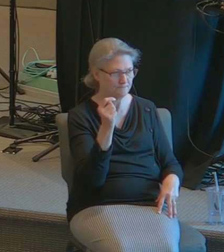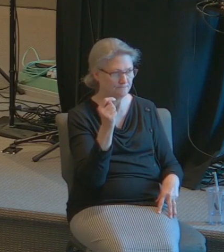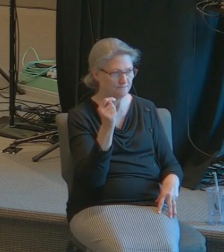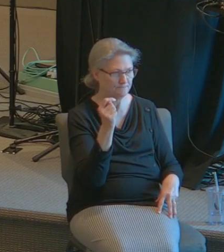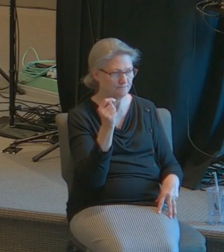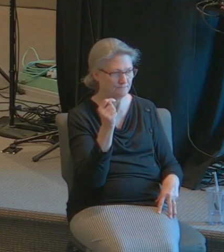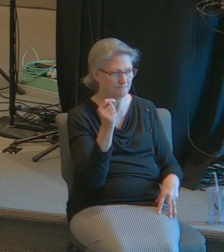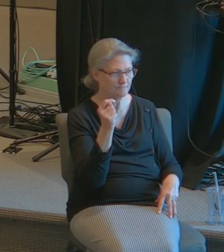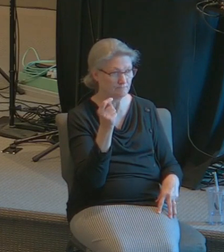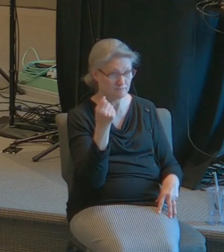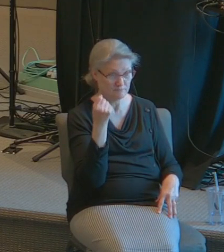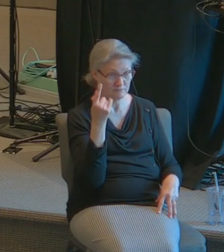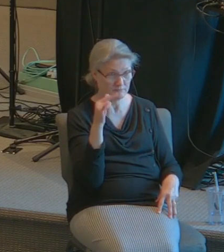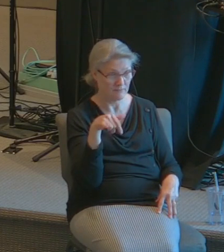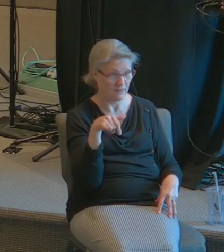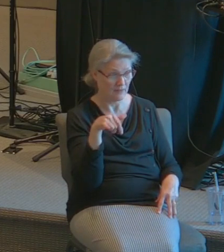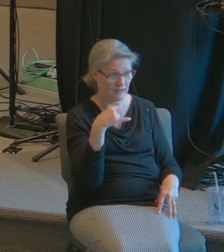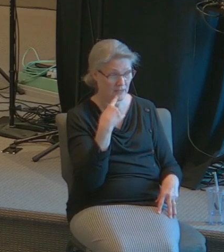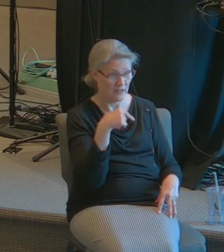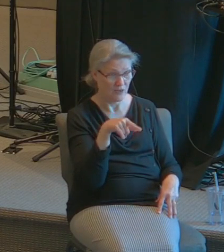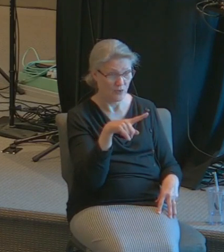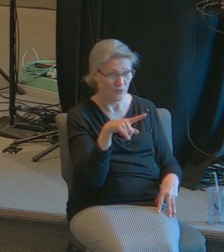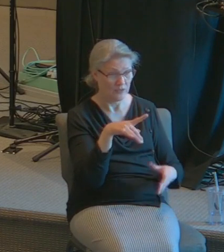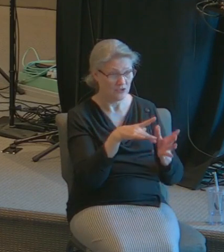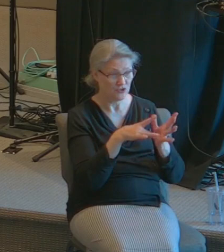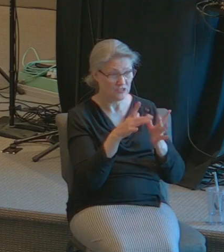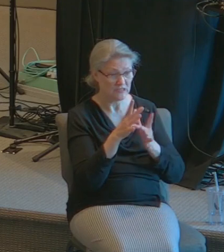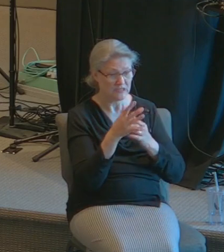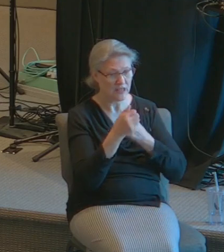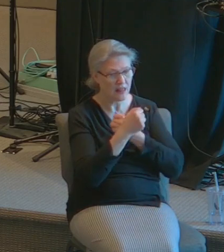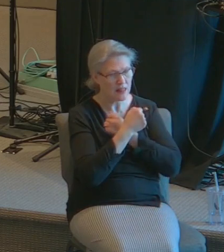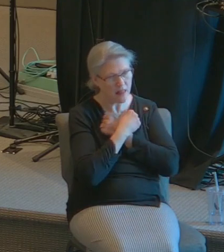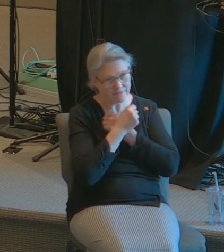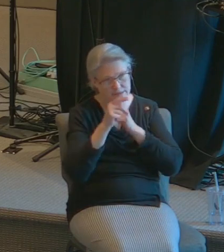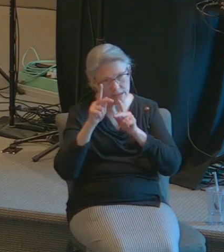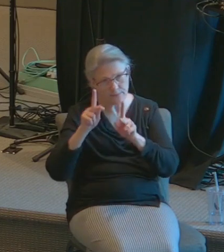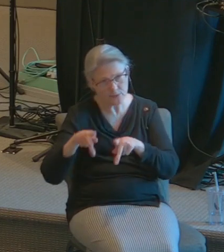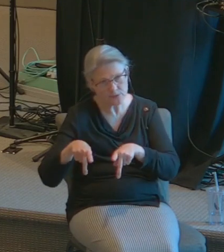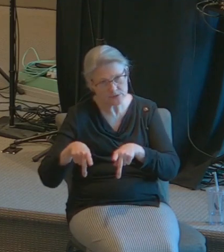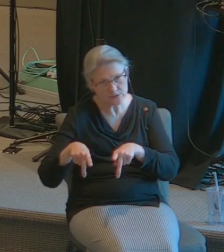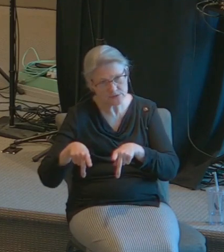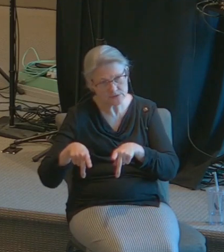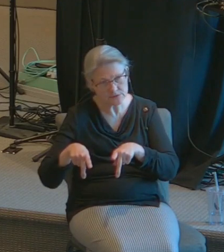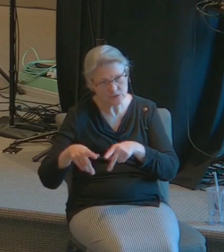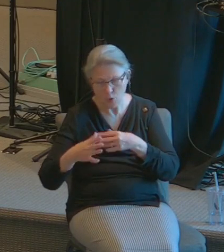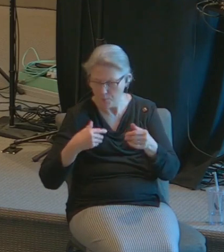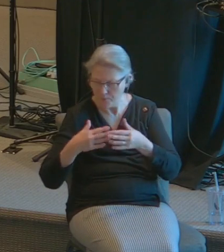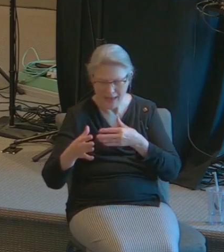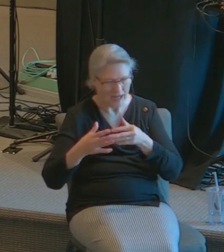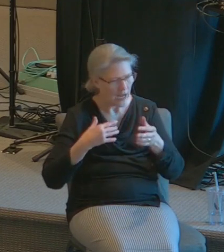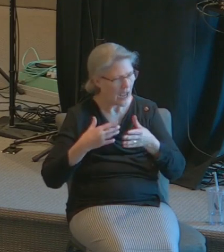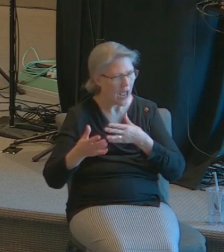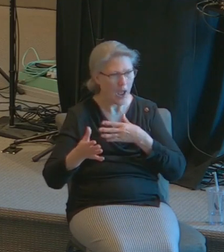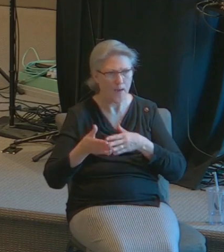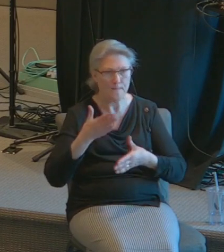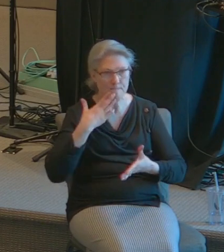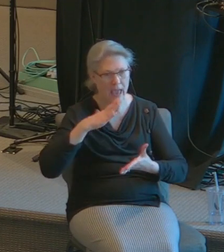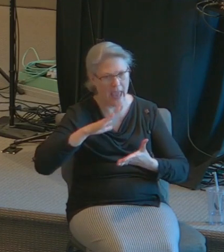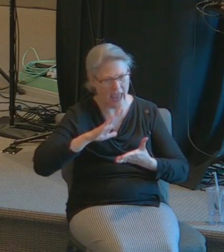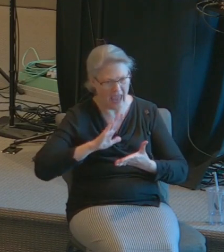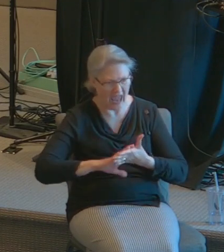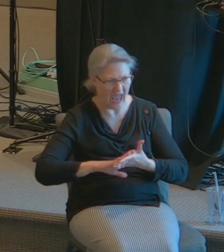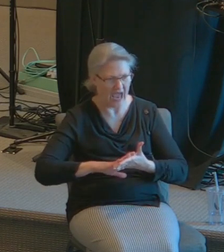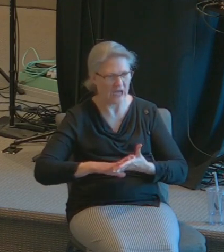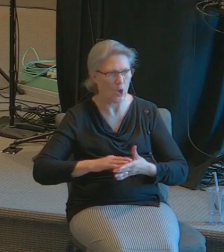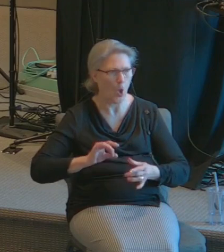does that make sense to tell you that Jesus loves the person no matter how far deeply